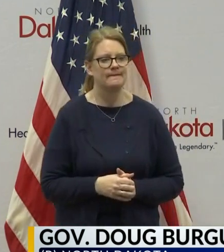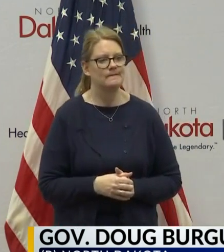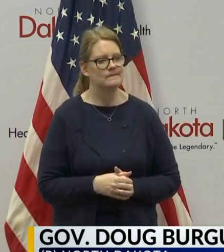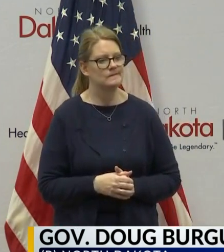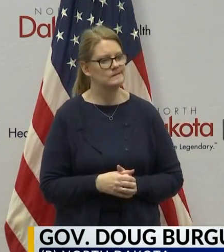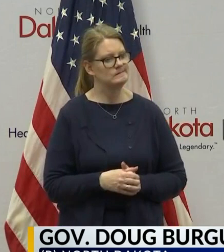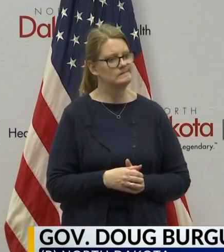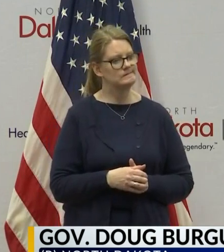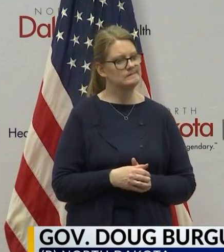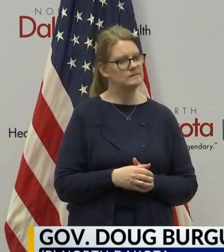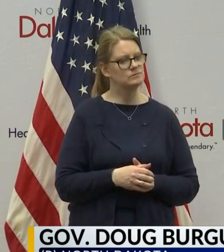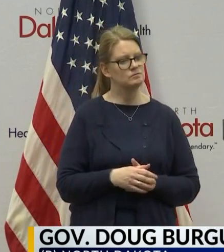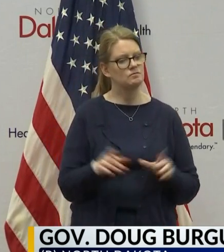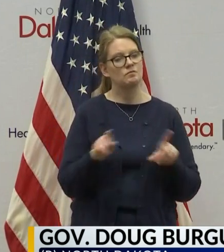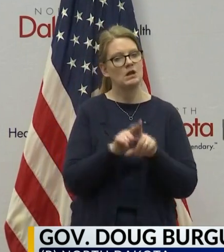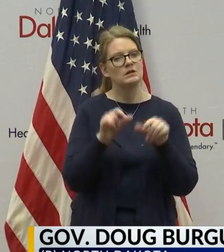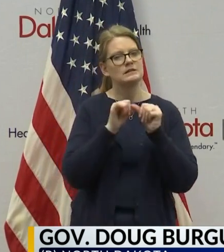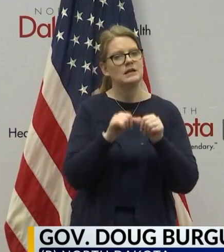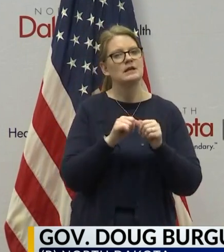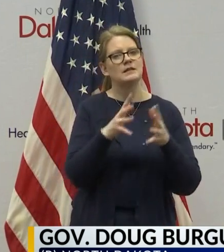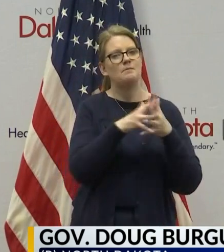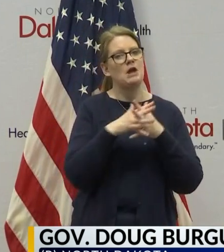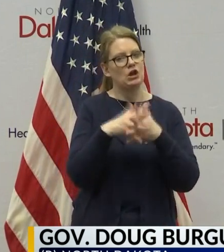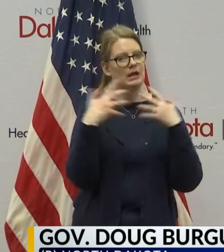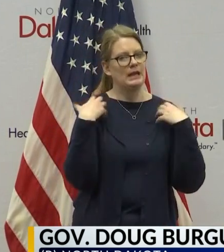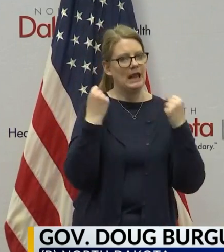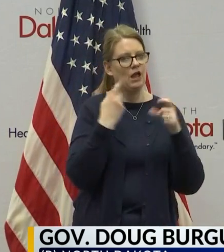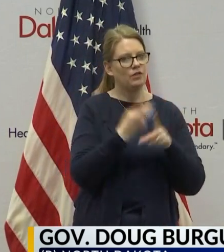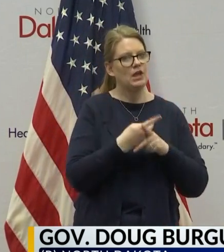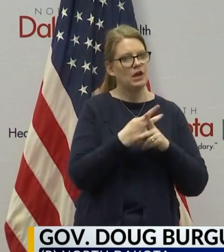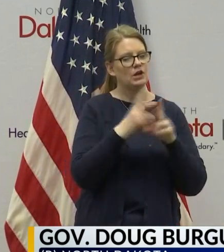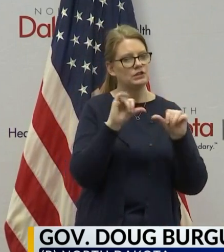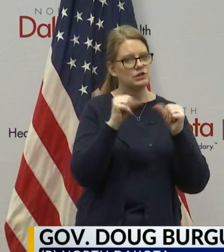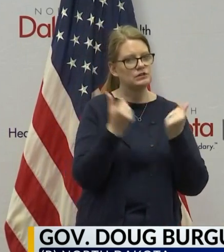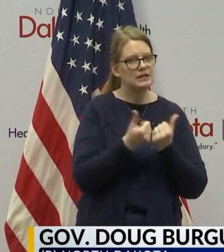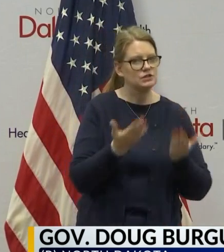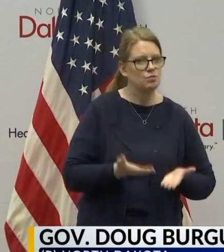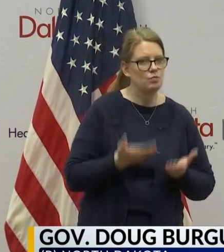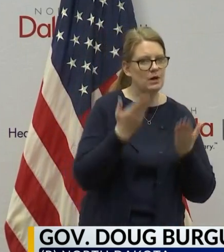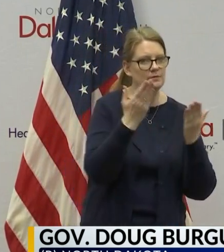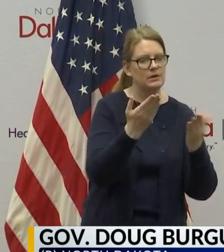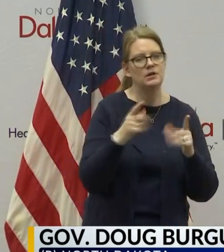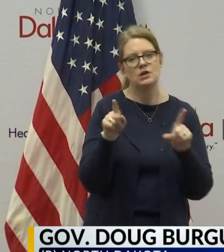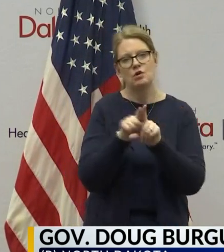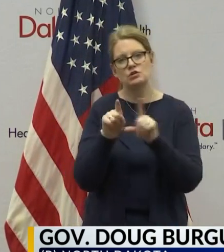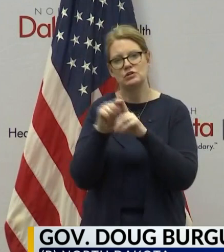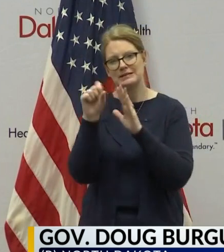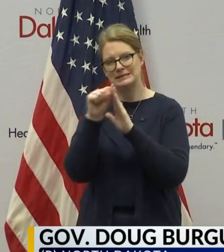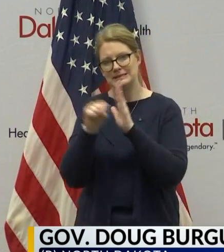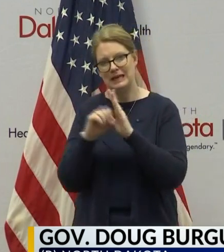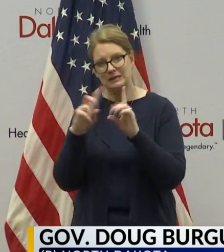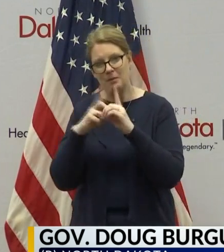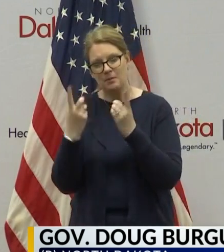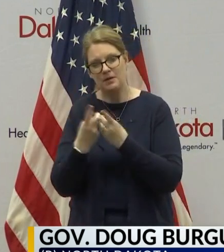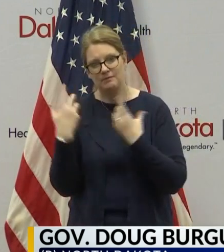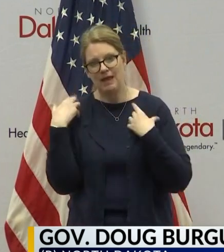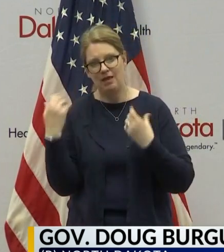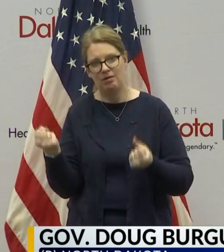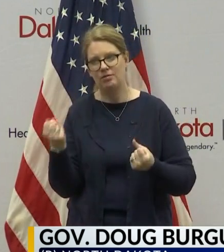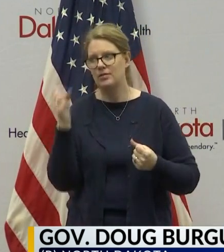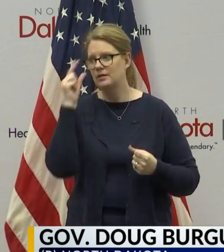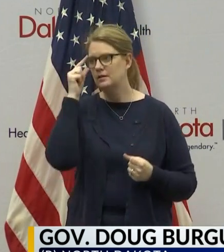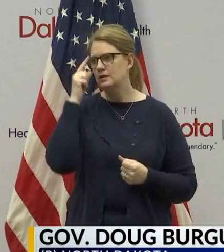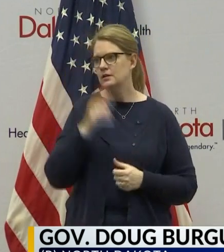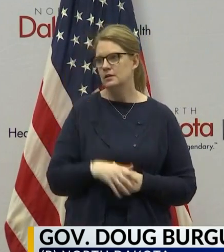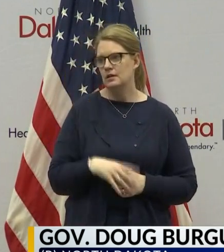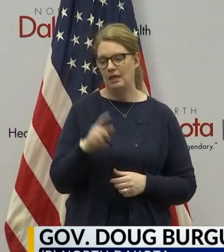This is also consistent with the American Health Care Association recommendation and our State Department of Health as well. They